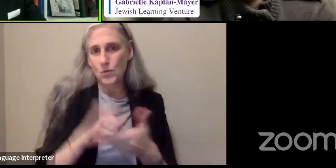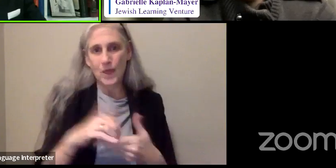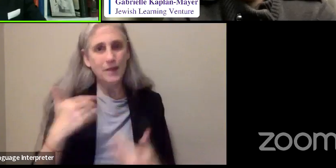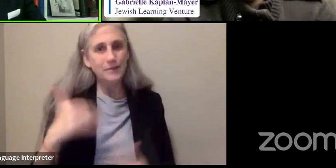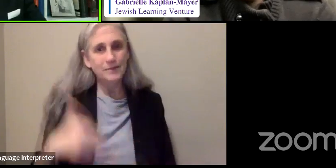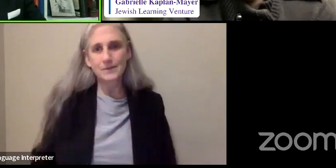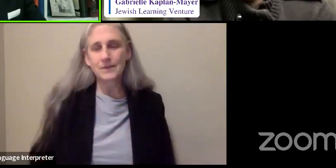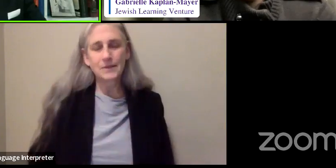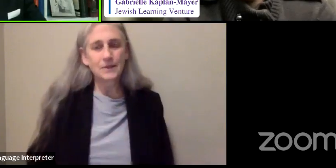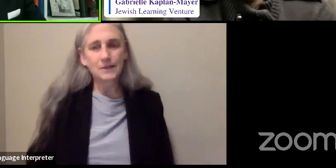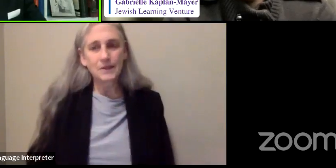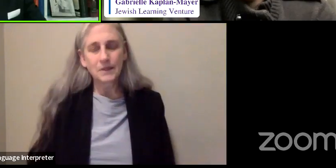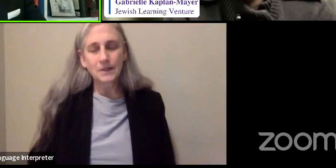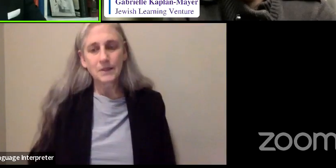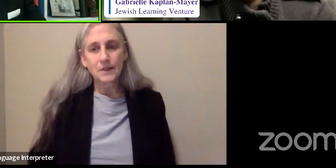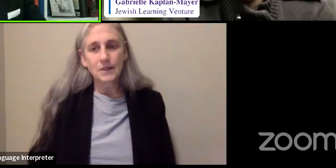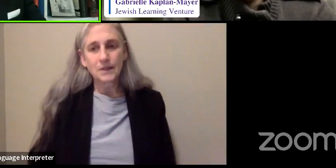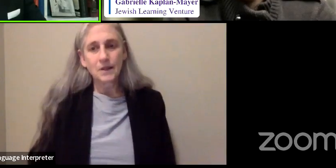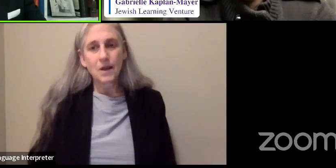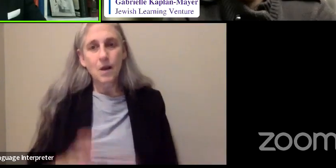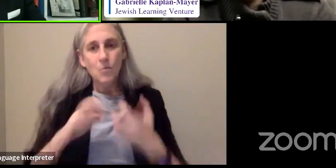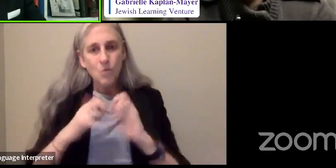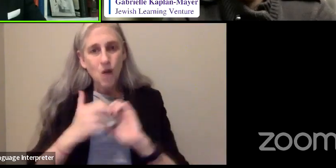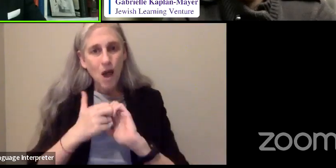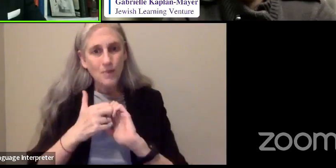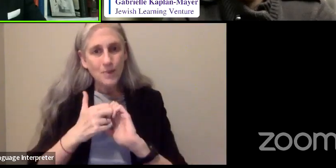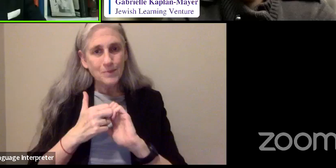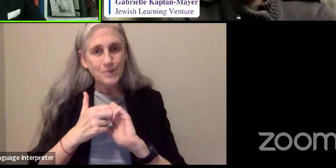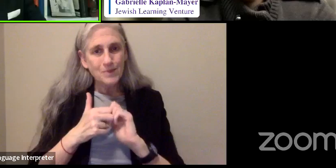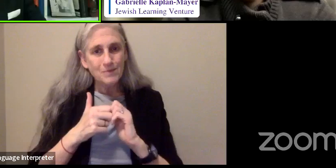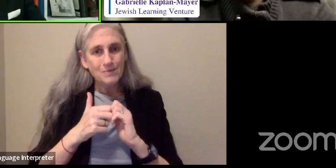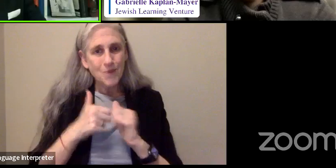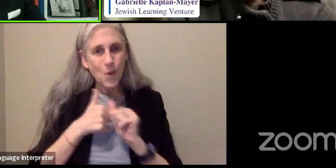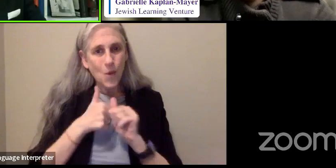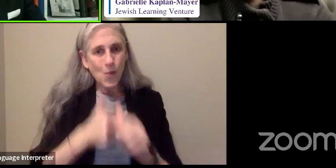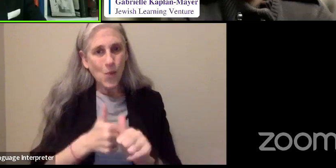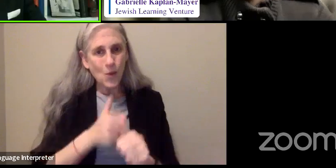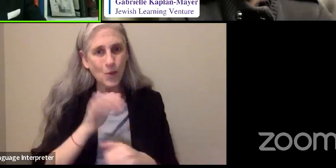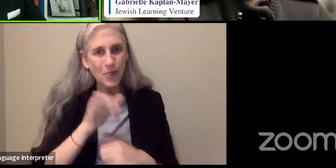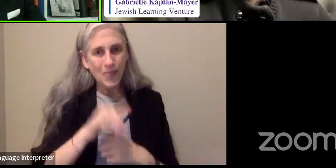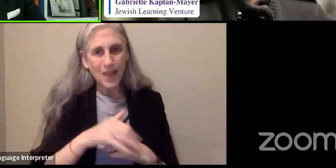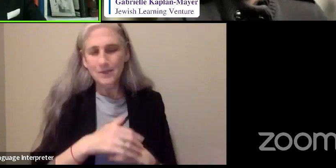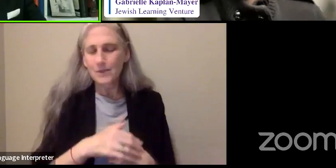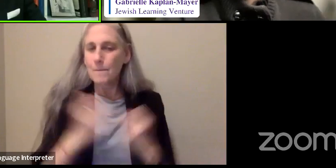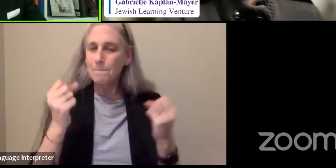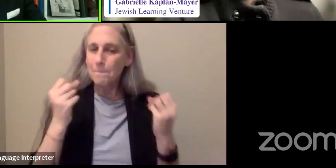And there are problems attending to that that are legion.